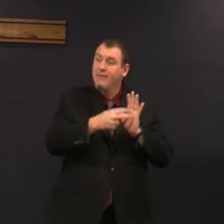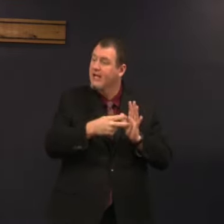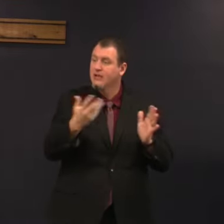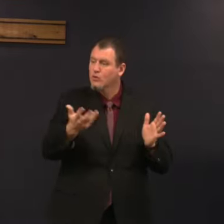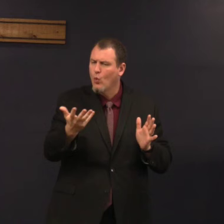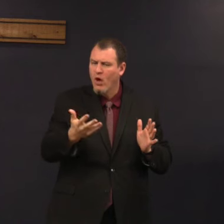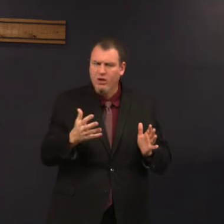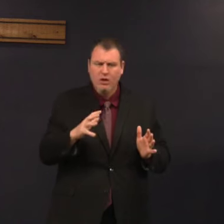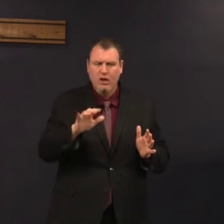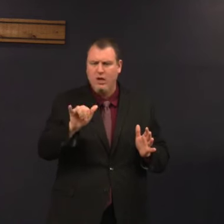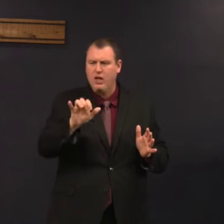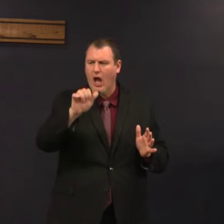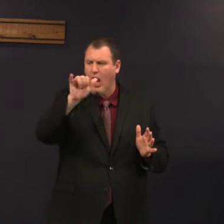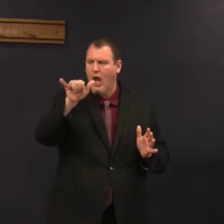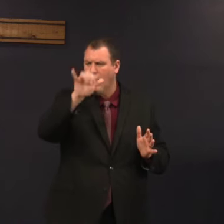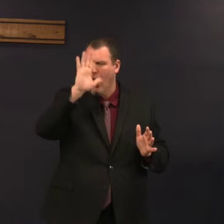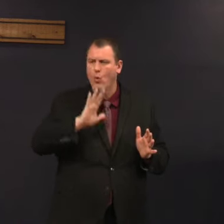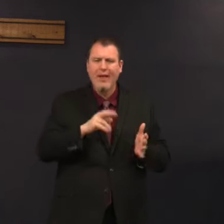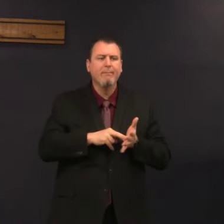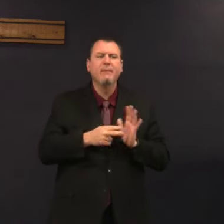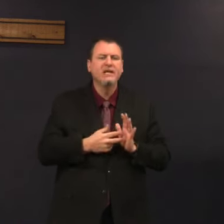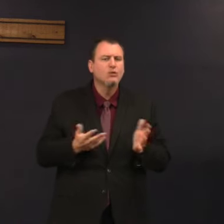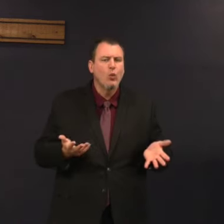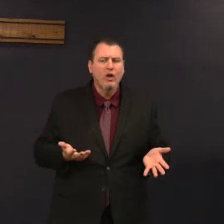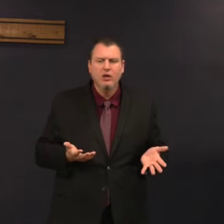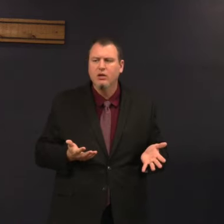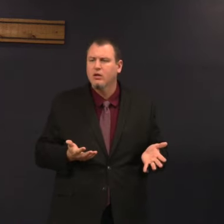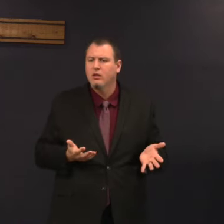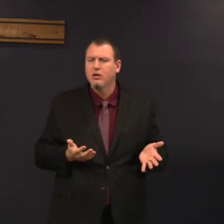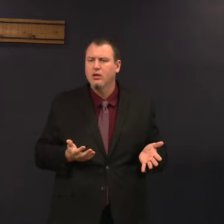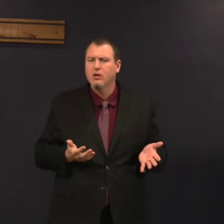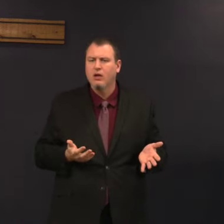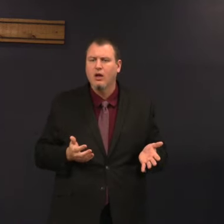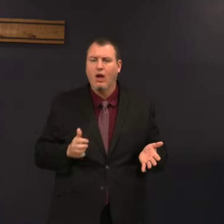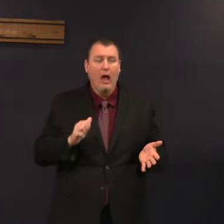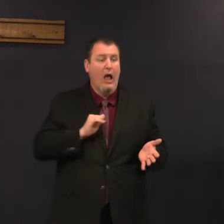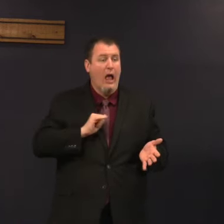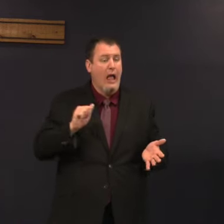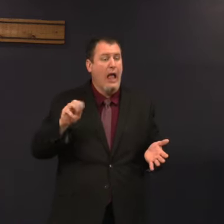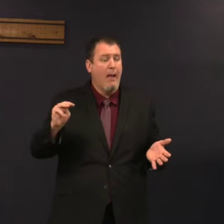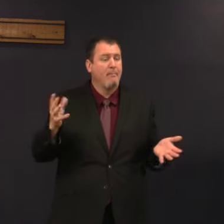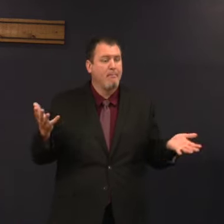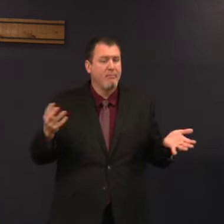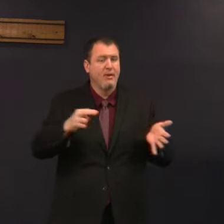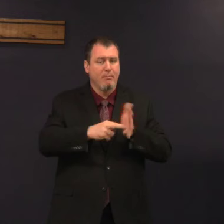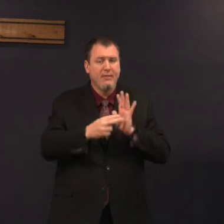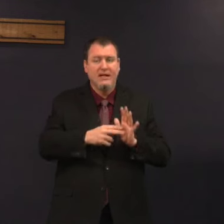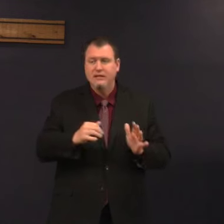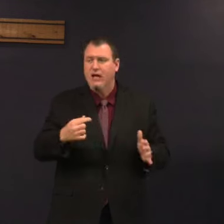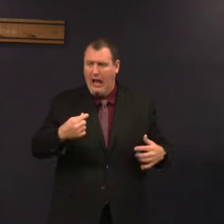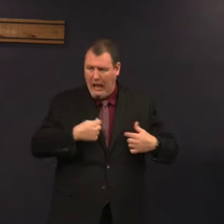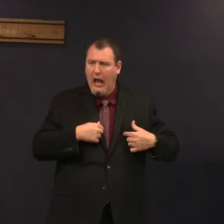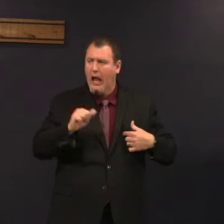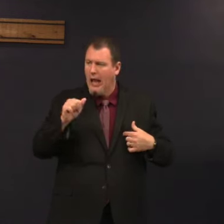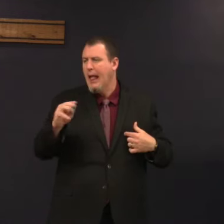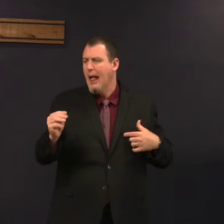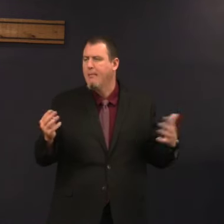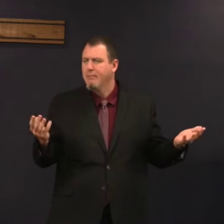Yahweh is God's name. What does Yahweh mean? I am. It means I